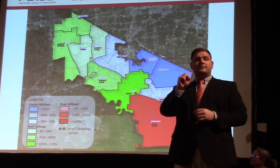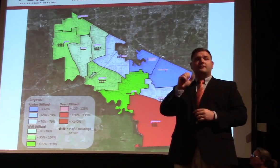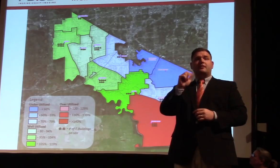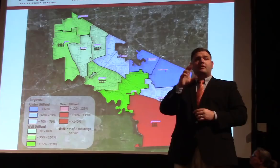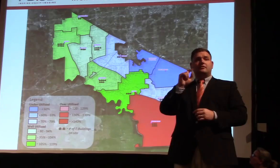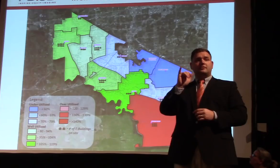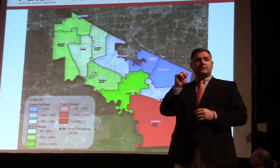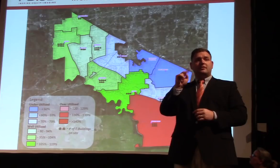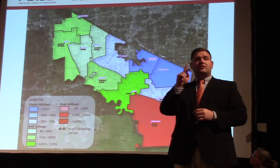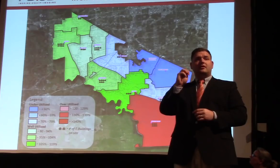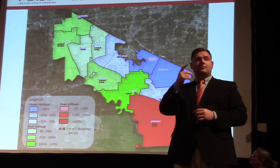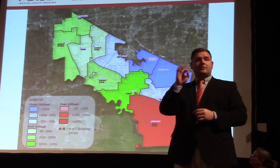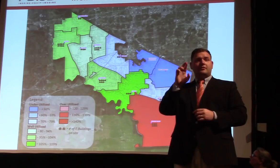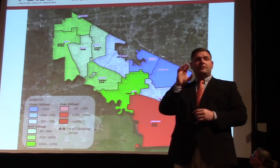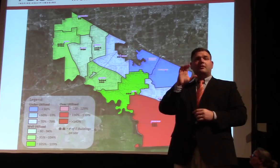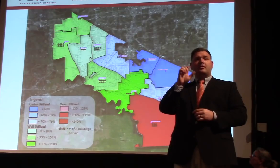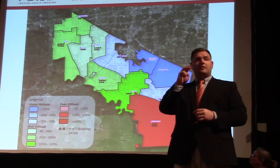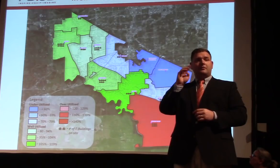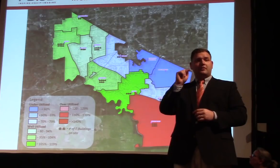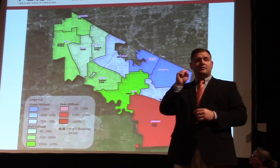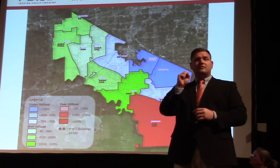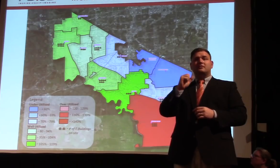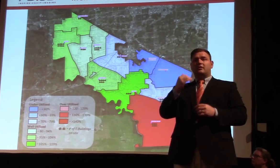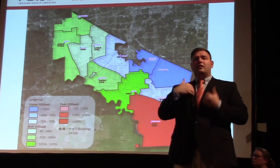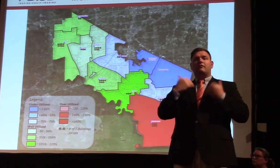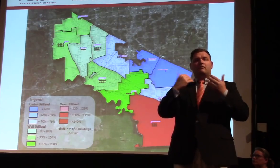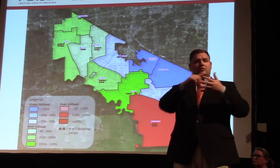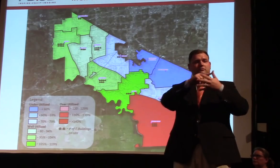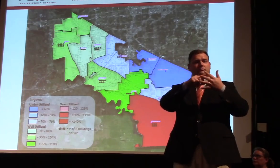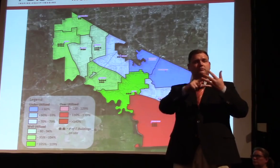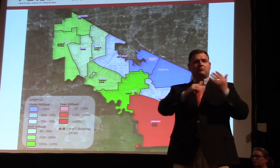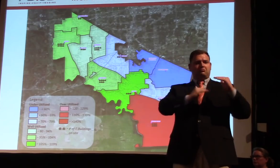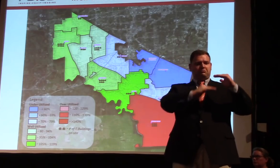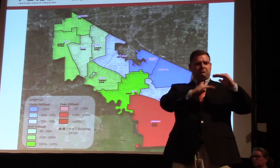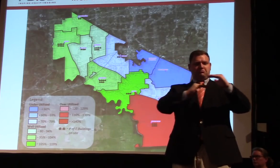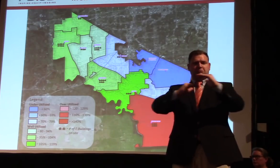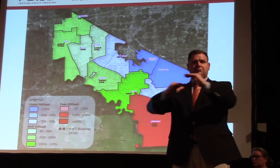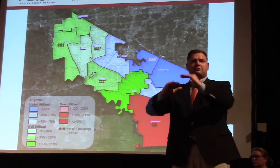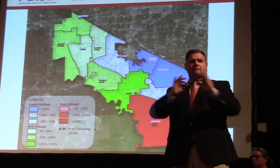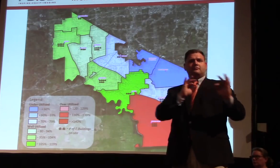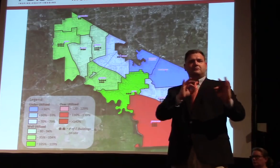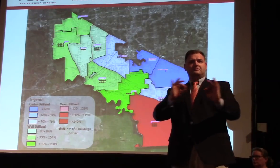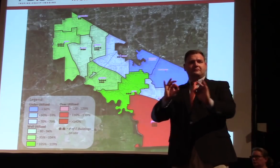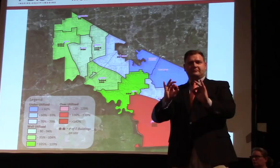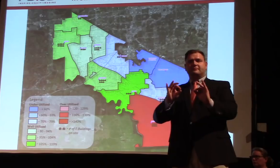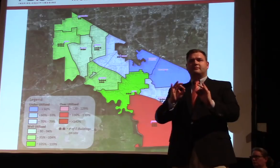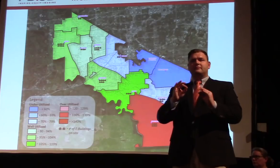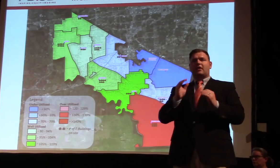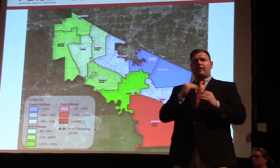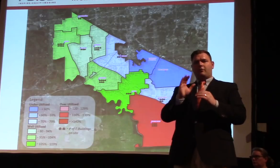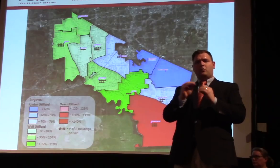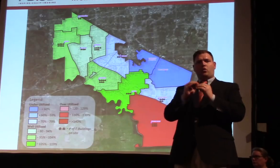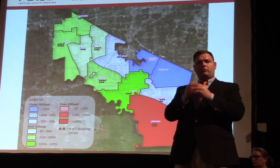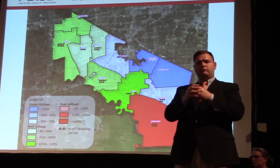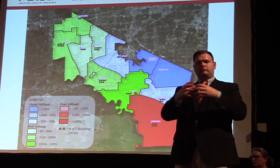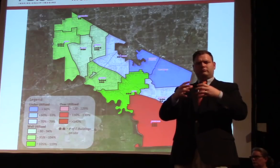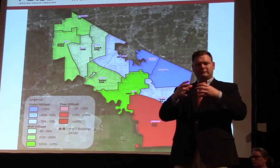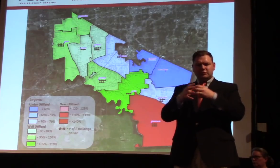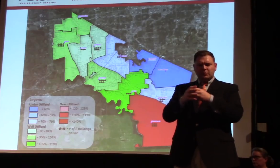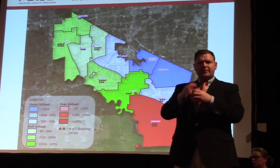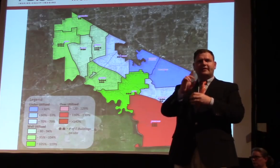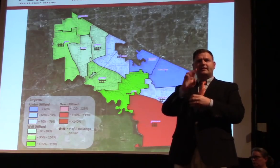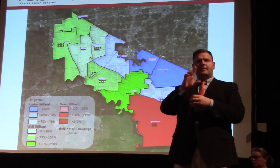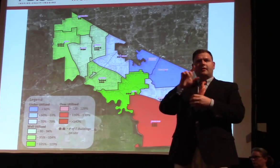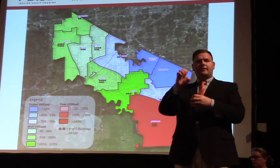all within those well-utilized parameters that we have here. Again, we're starting to see a little bit more under-utilization at Dulles. And again, Marshall and Willow Ridge